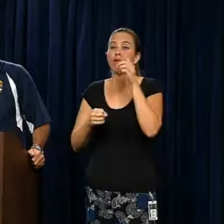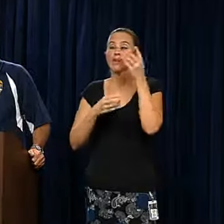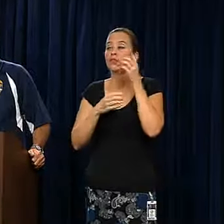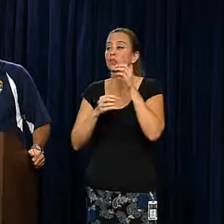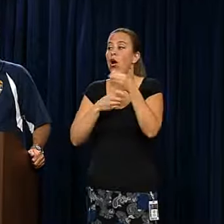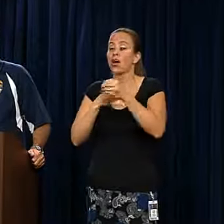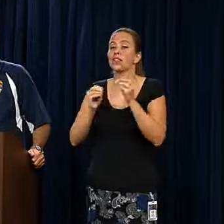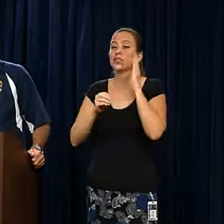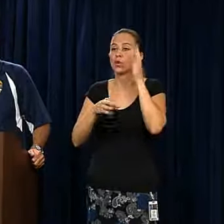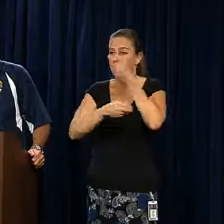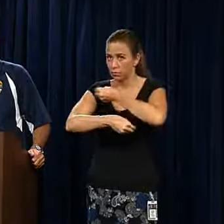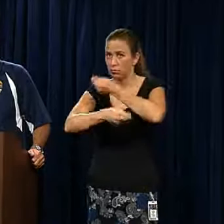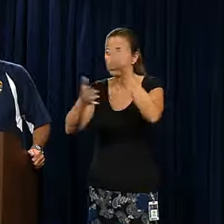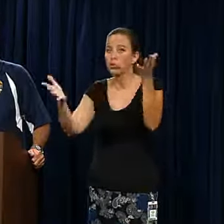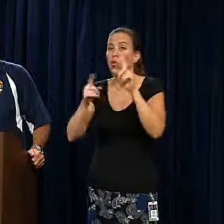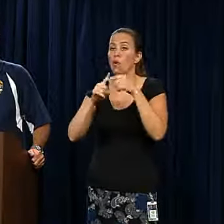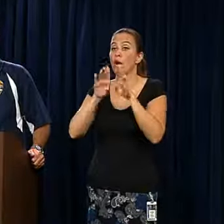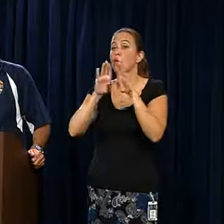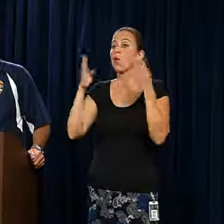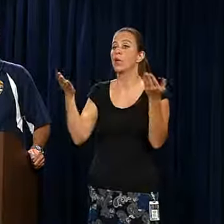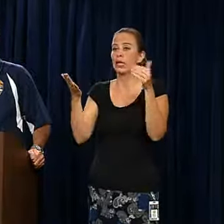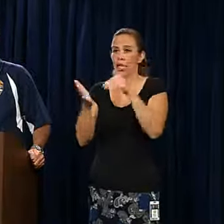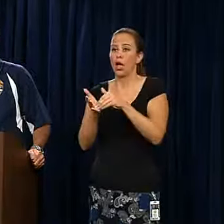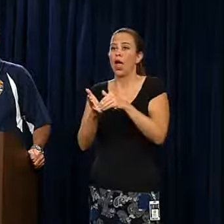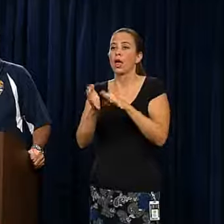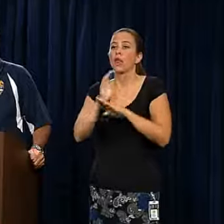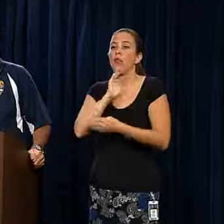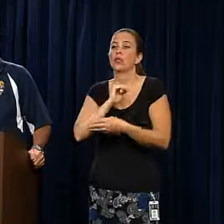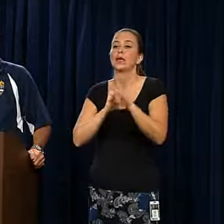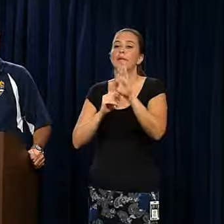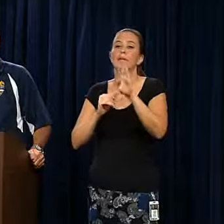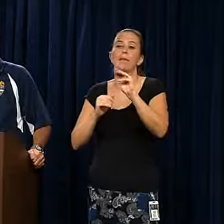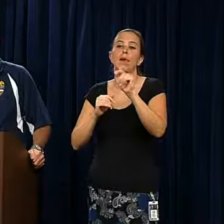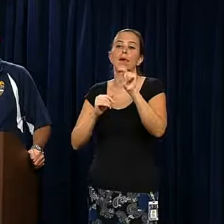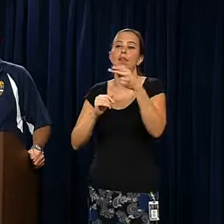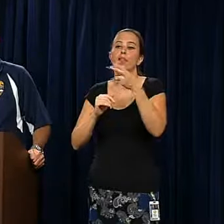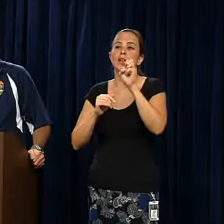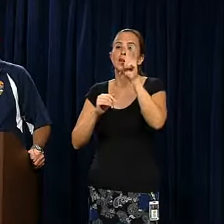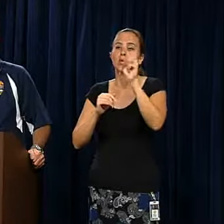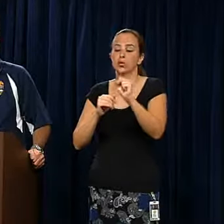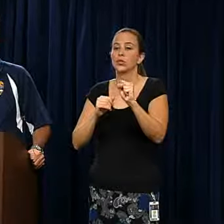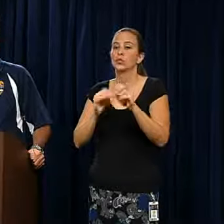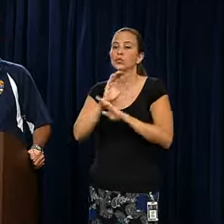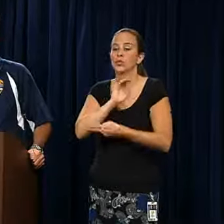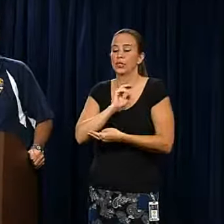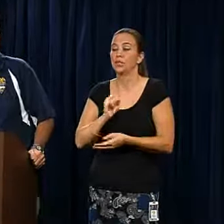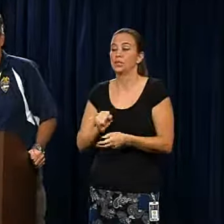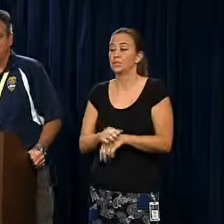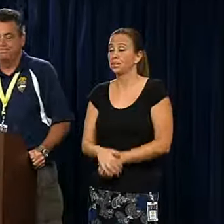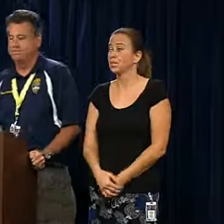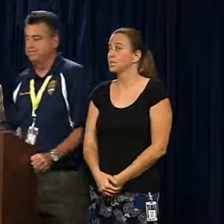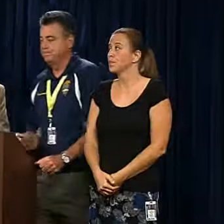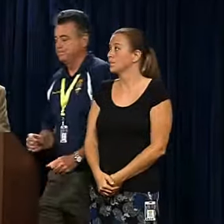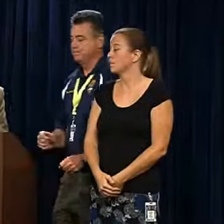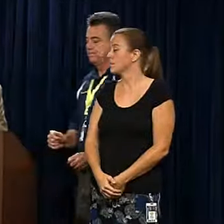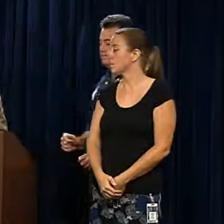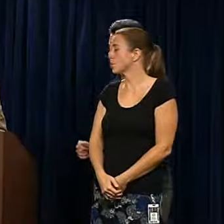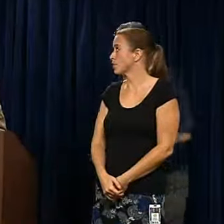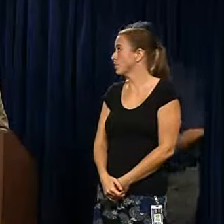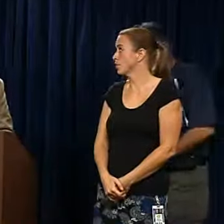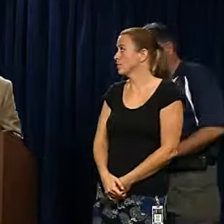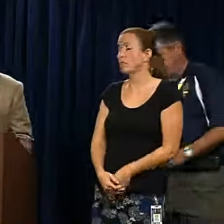process so that you'll know when we've opened that bridge back up. But as soon as the DOT gives us the clear on that, we'll be able to do it. Okay? Thank you.